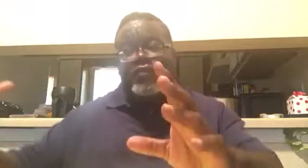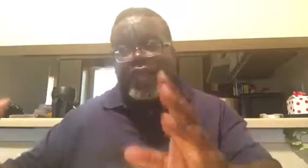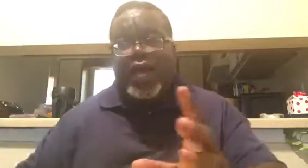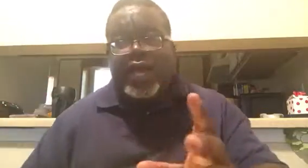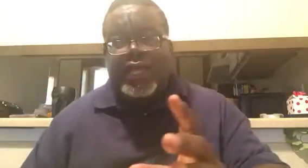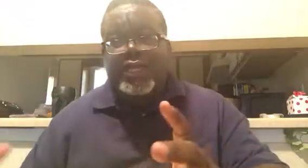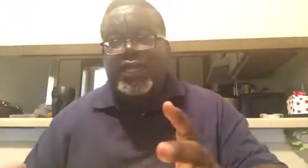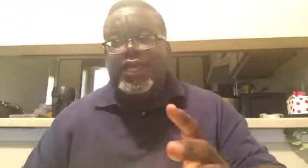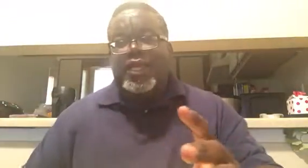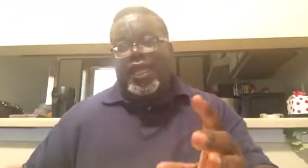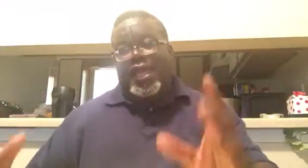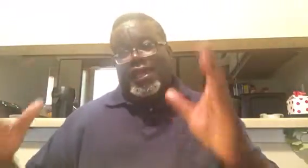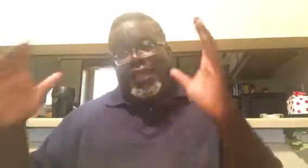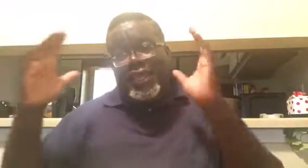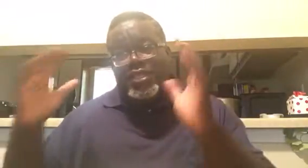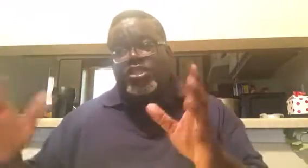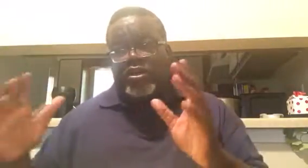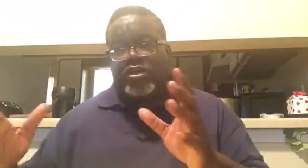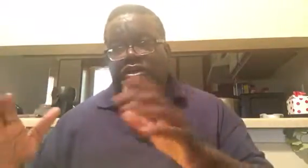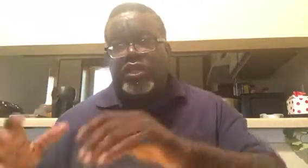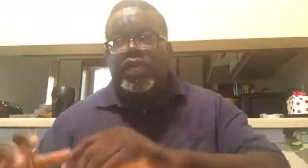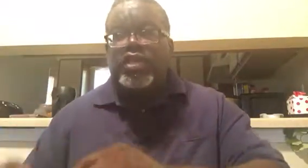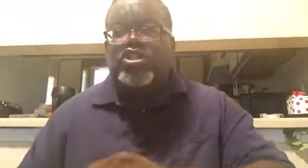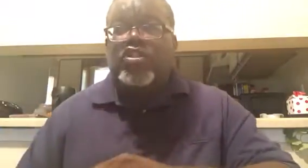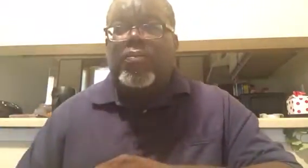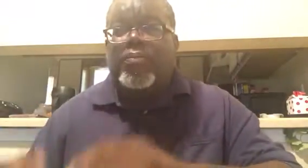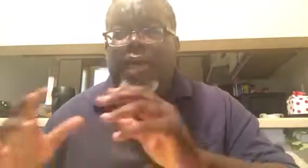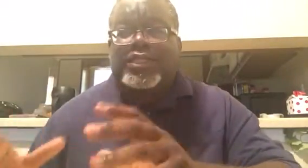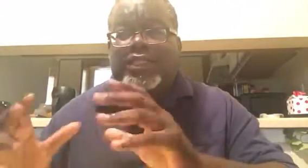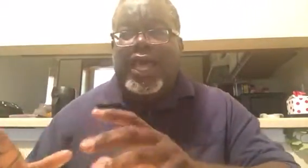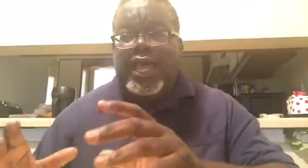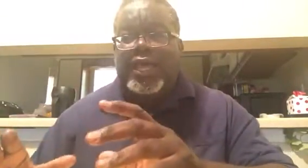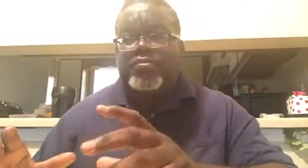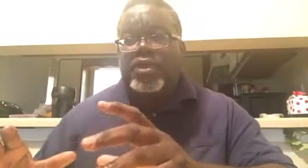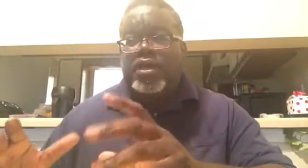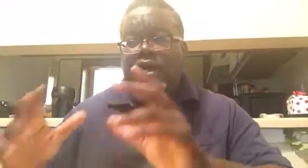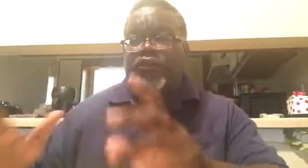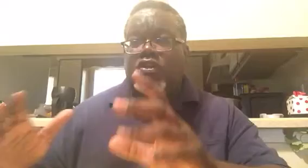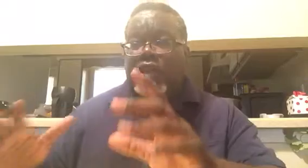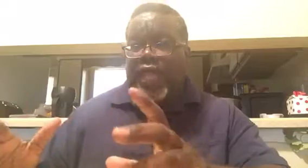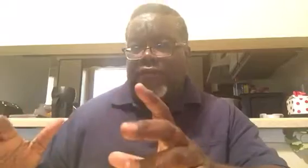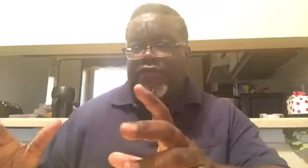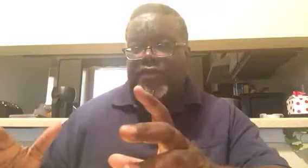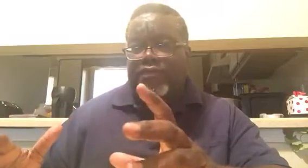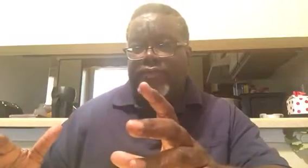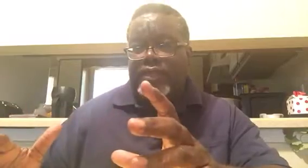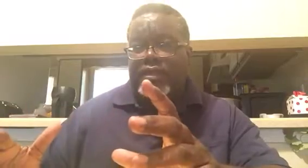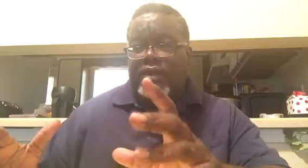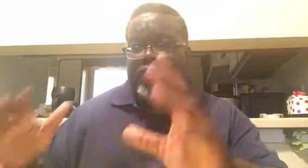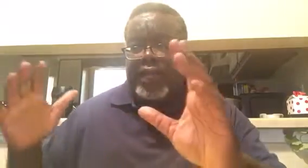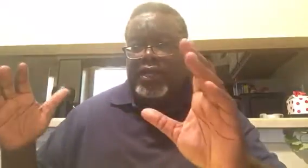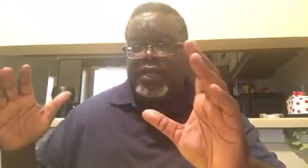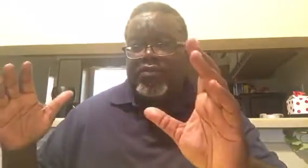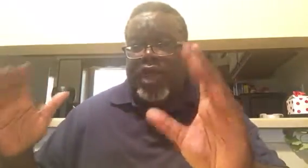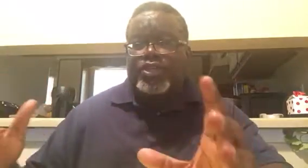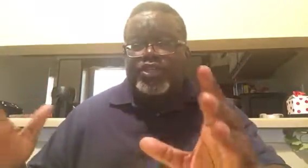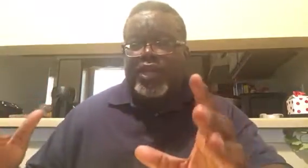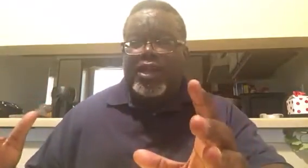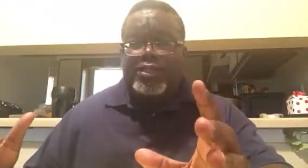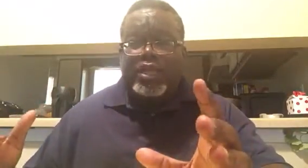God and enter into the best time of your life. All right. Rosh Hashanah is